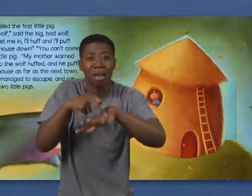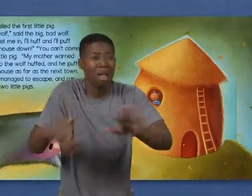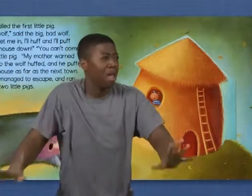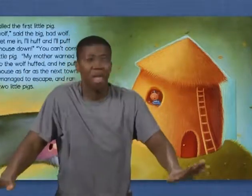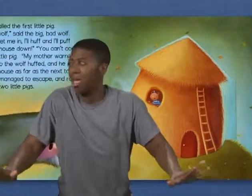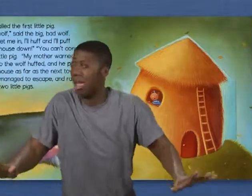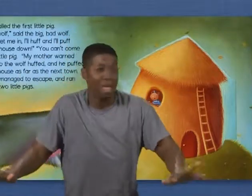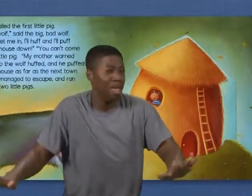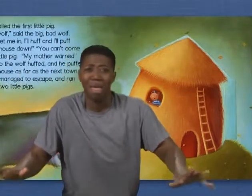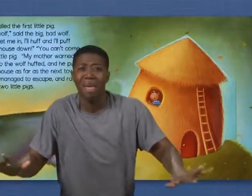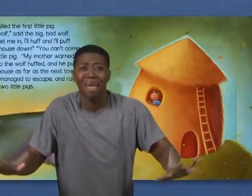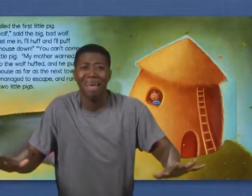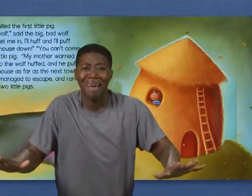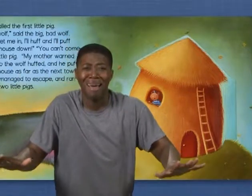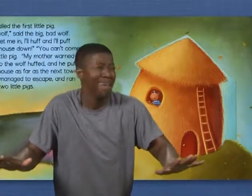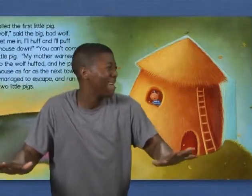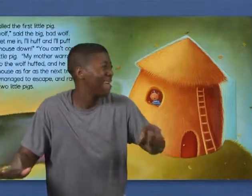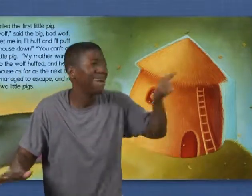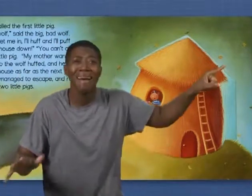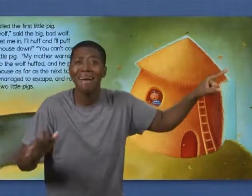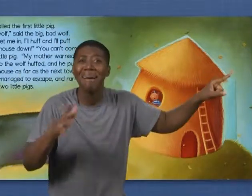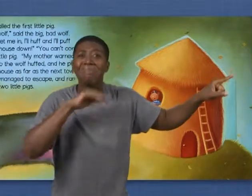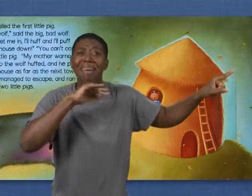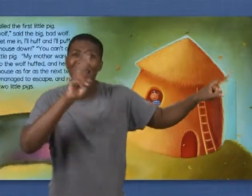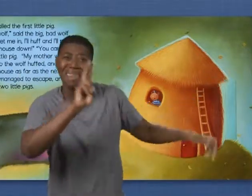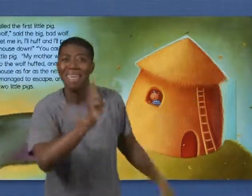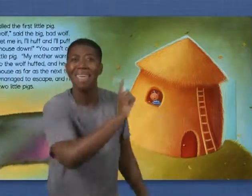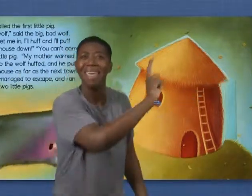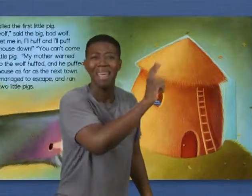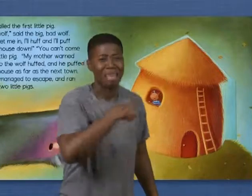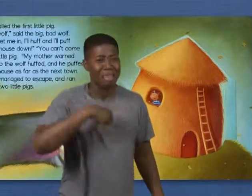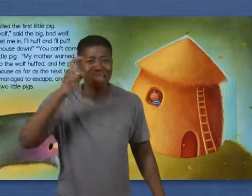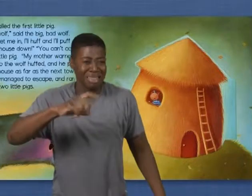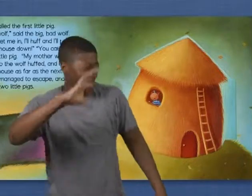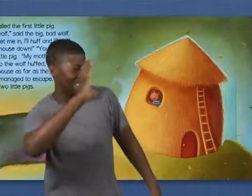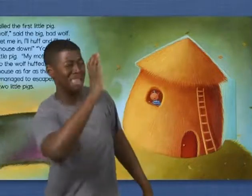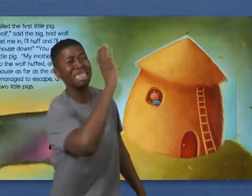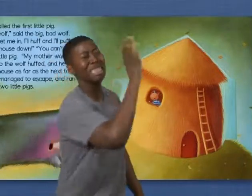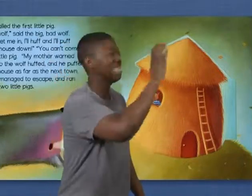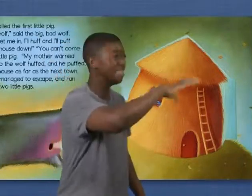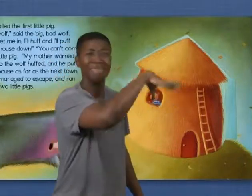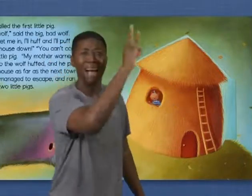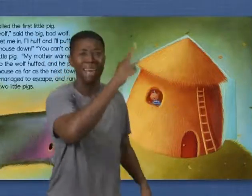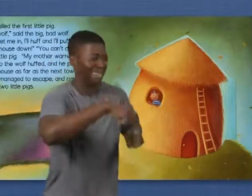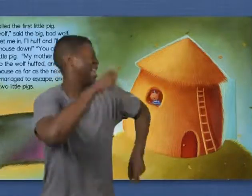The first little pig managed to escape and ran to find the other two little pigs.